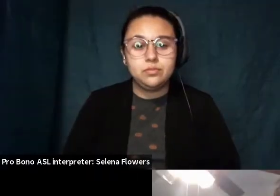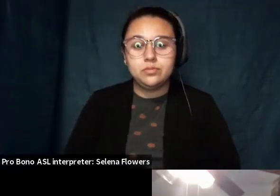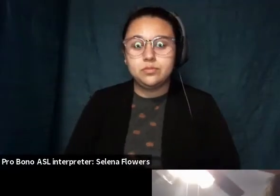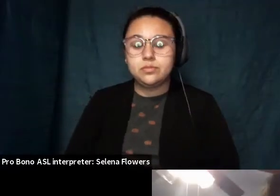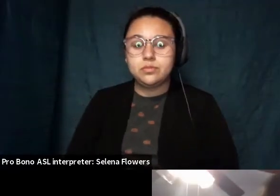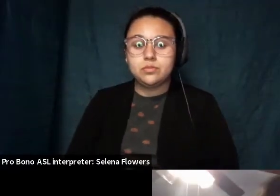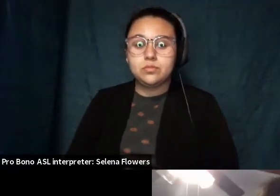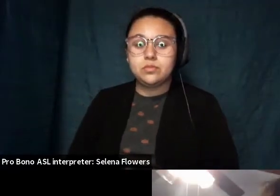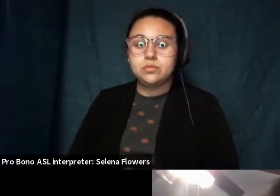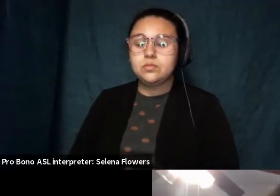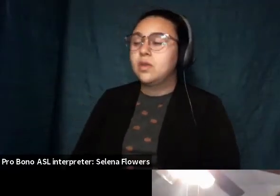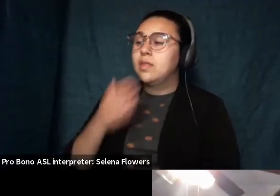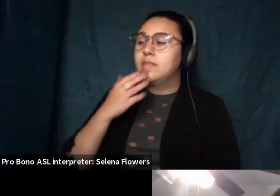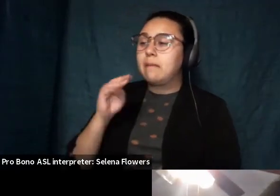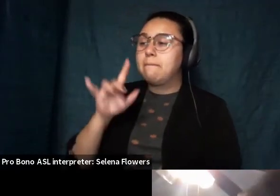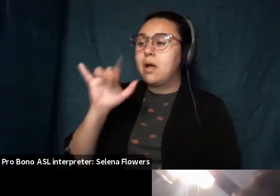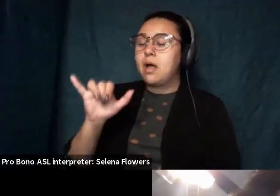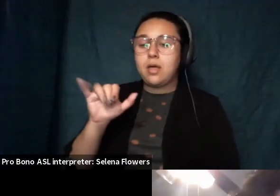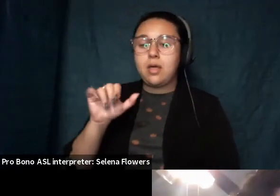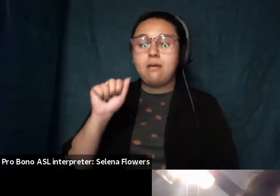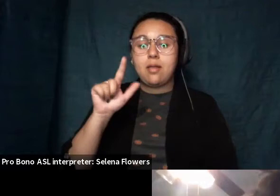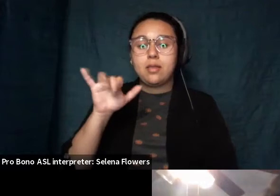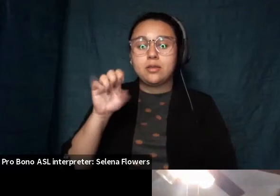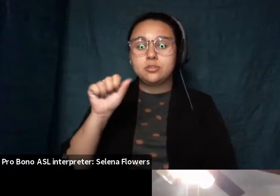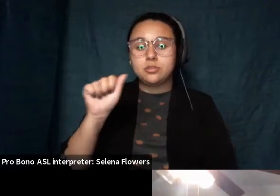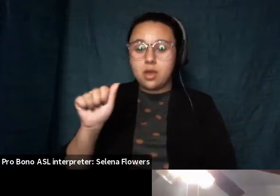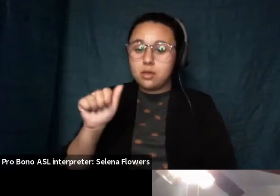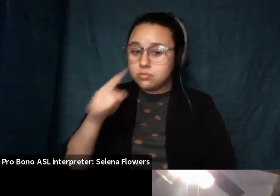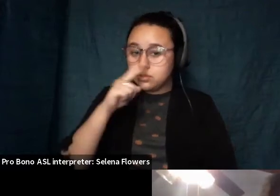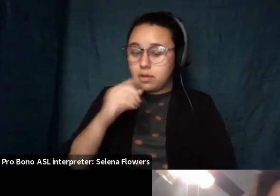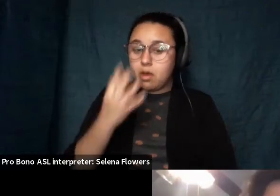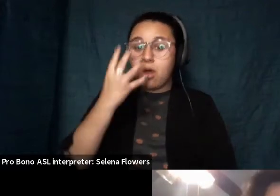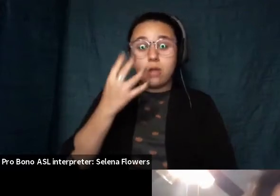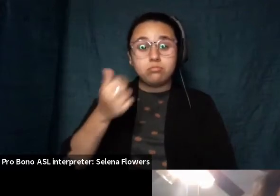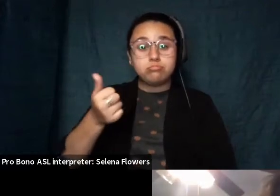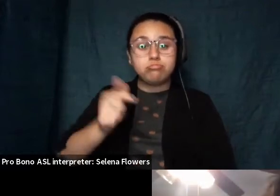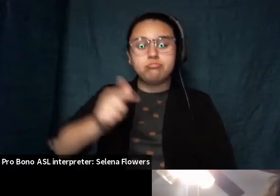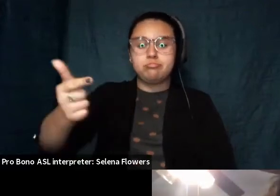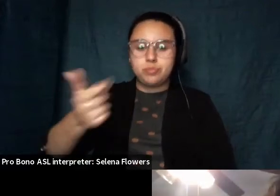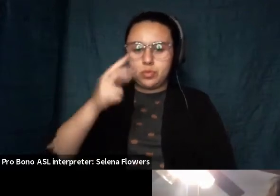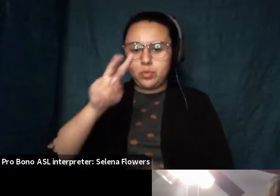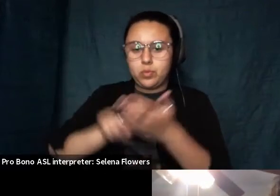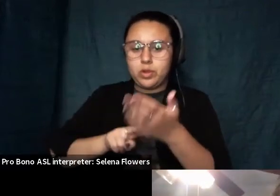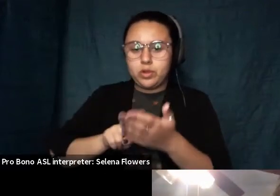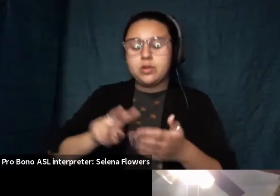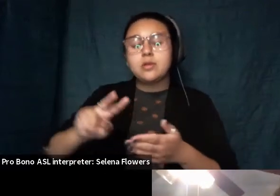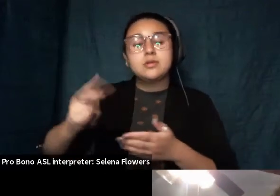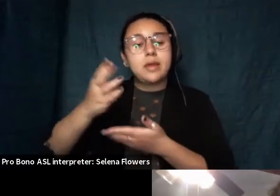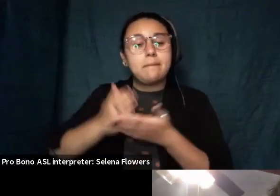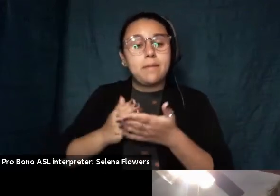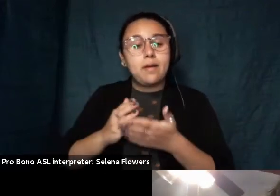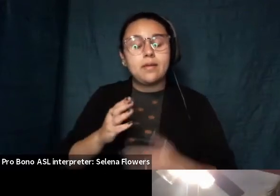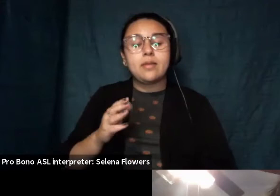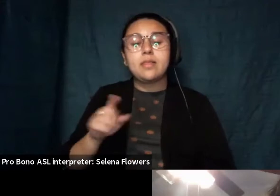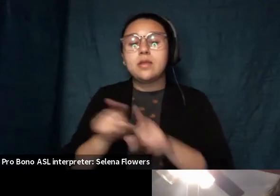thank you molly and alicia if you can come back on you will now read your second essay segment and then molly